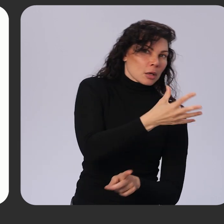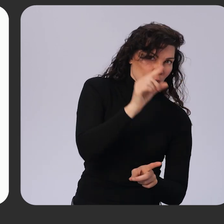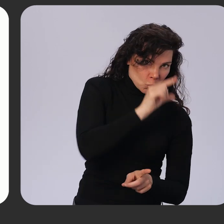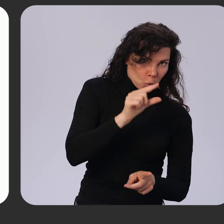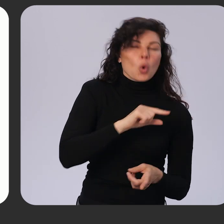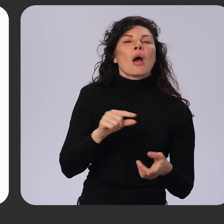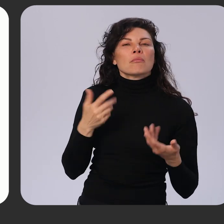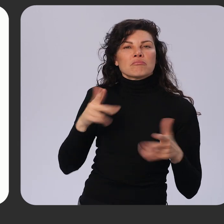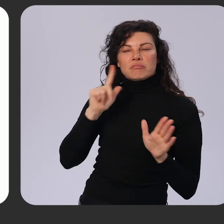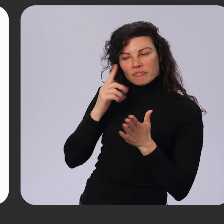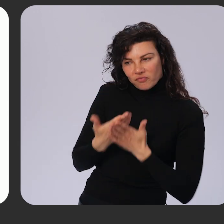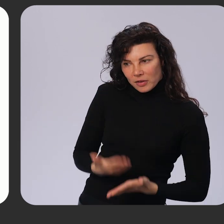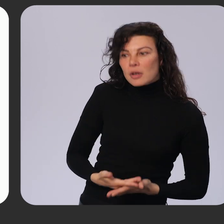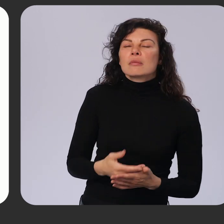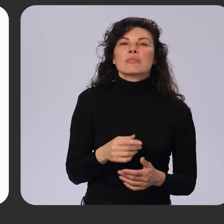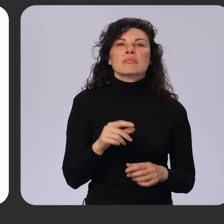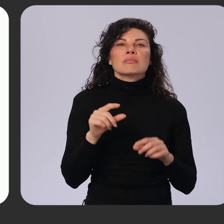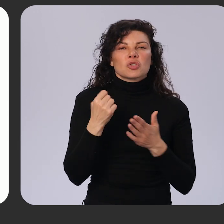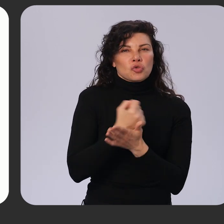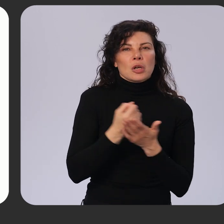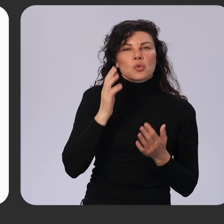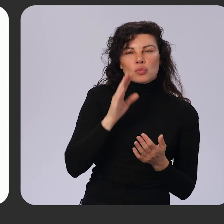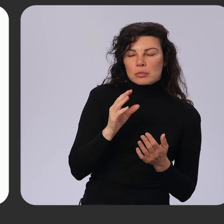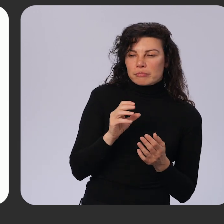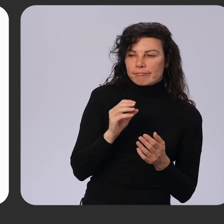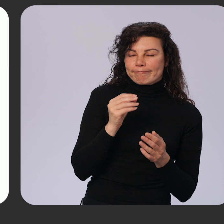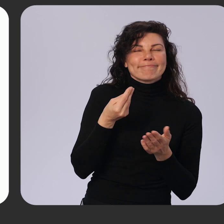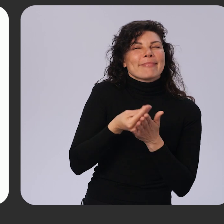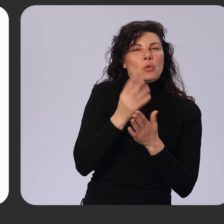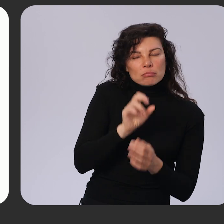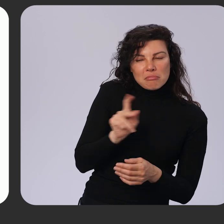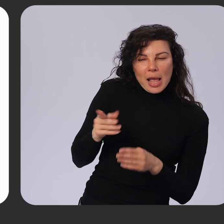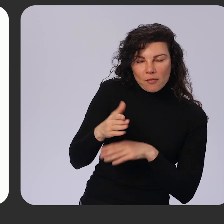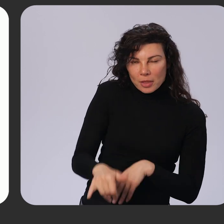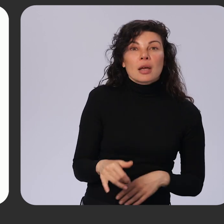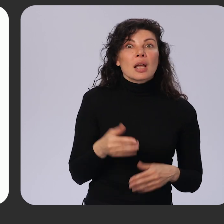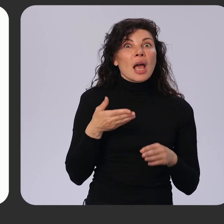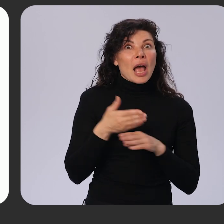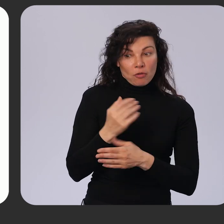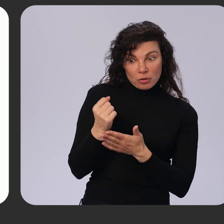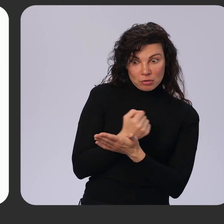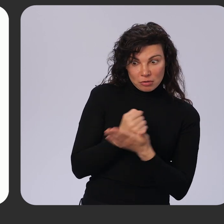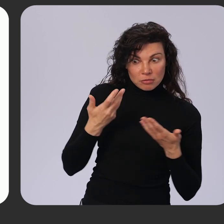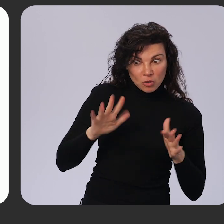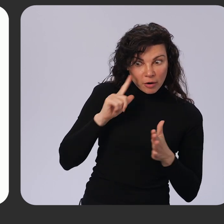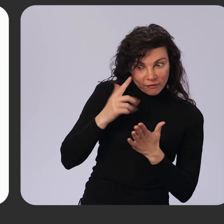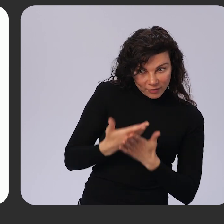The charge is reversed soon after. Once a card is successfully verified, the verification